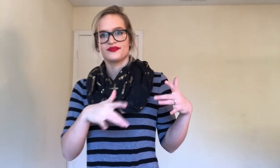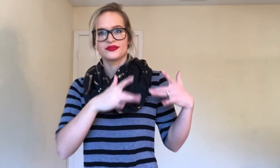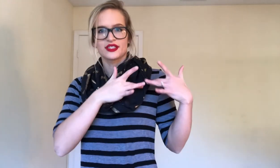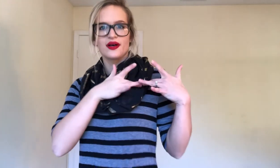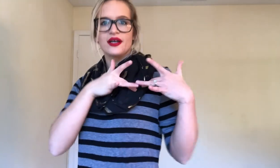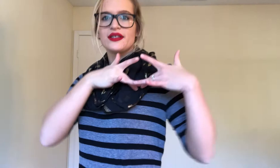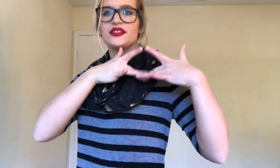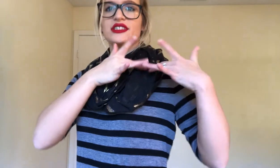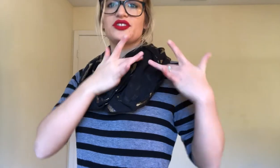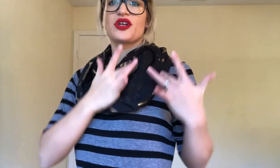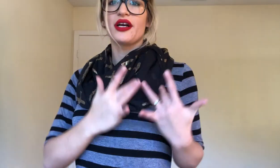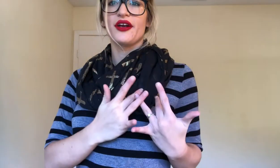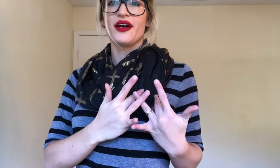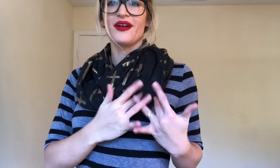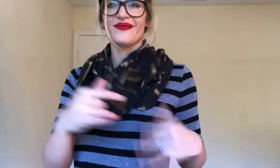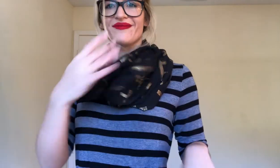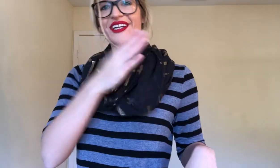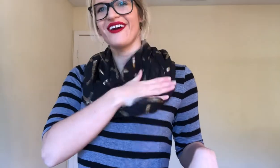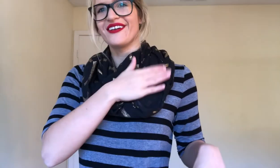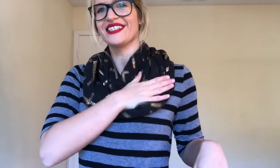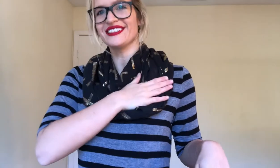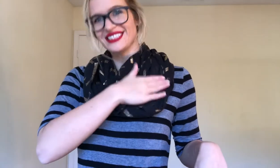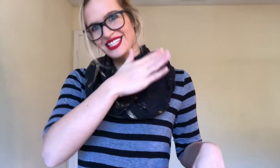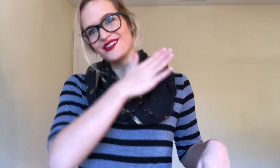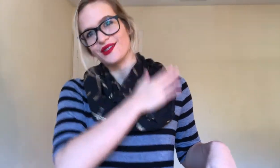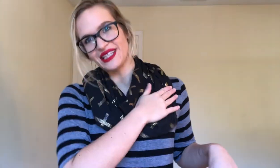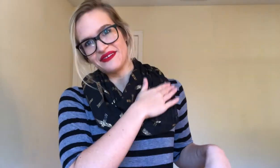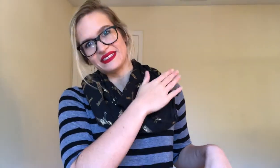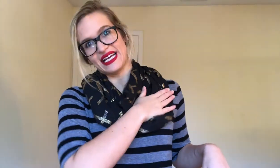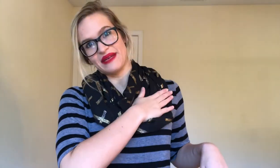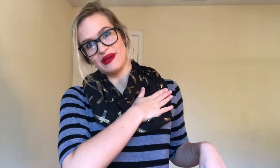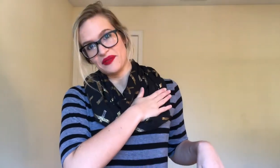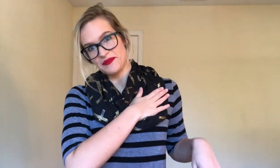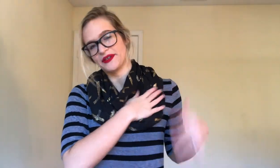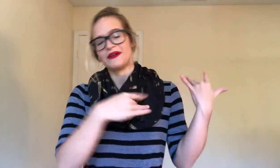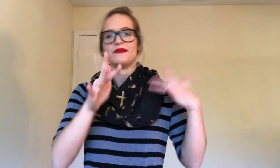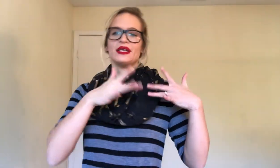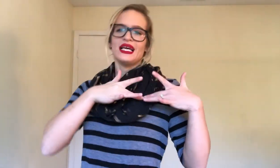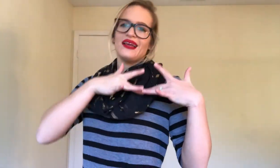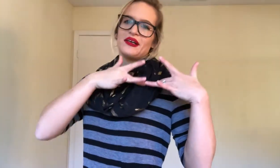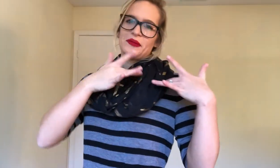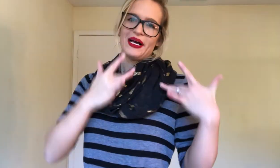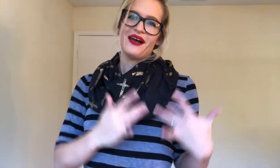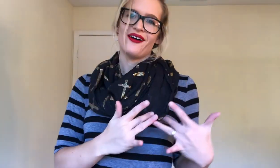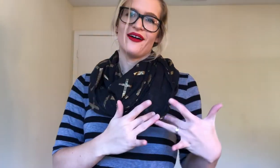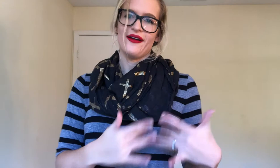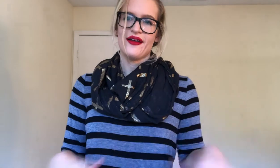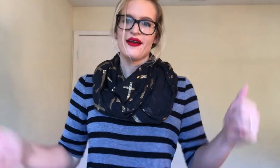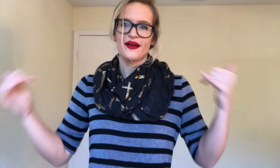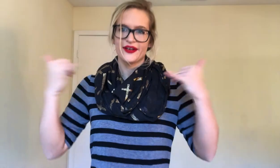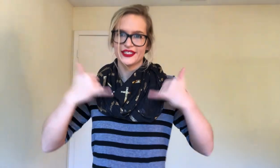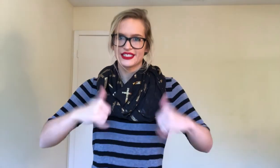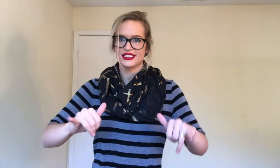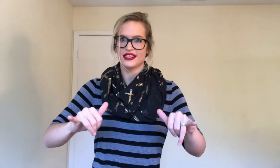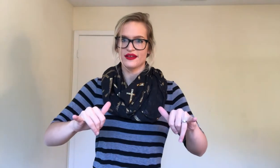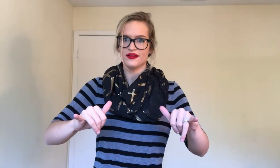So, heart, you just draw your heart where your heart is. It's on the left side, my people. My heart could still